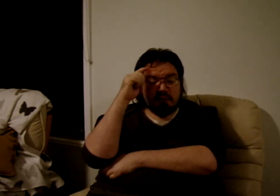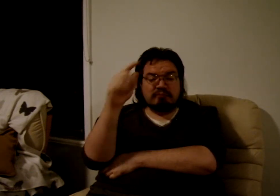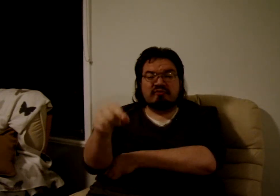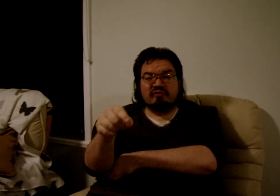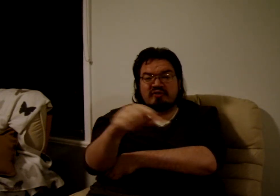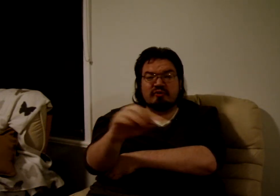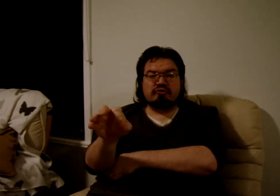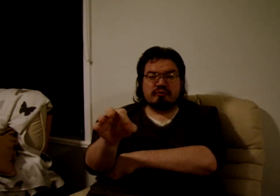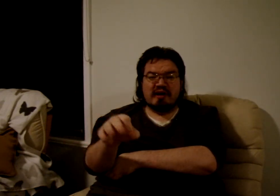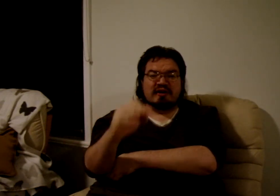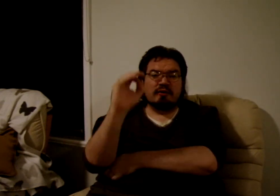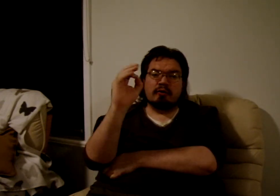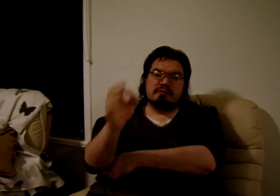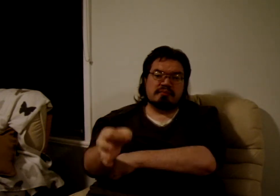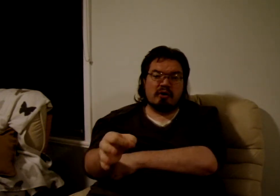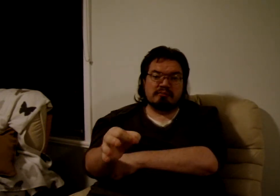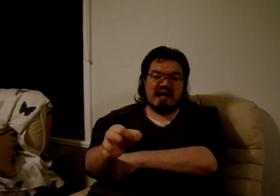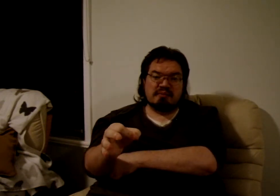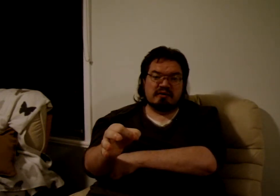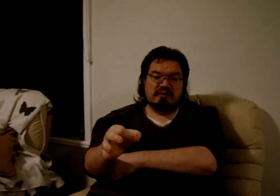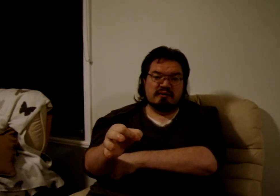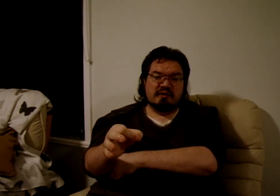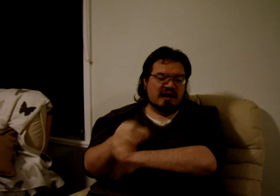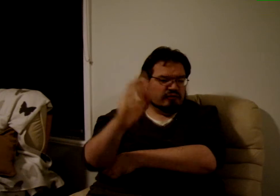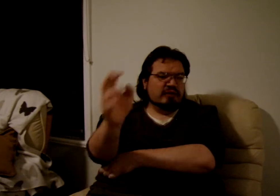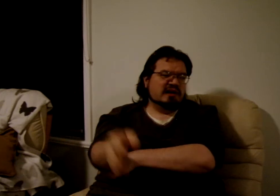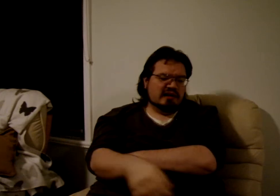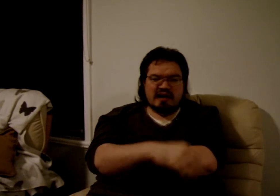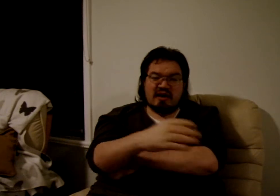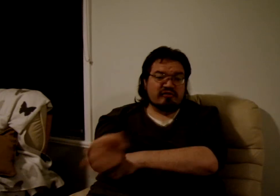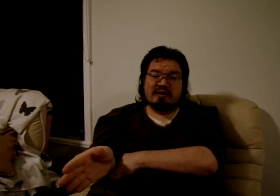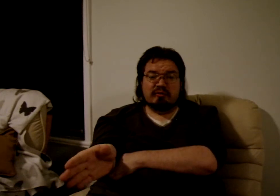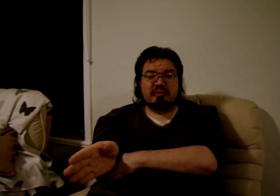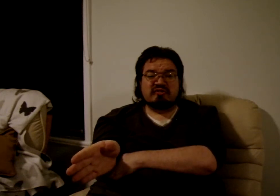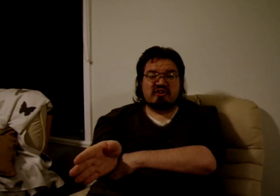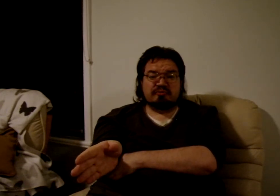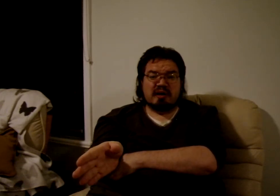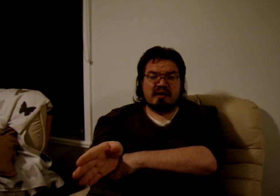virtual reality or on paper. That's all you need. Ask anyone who's played chess by mail.